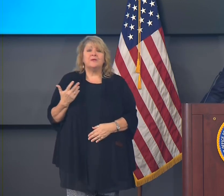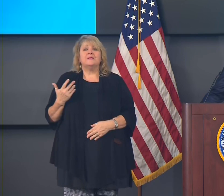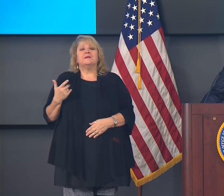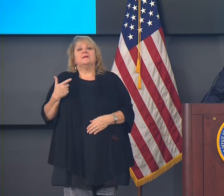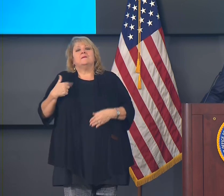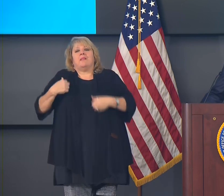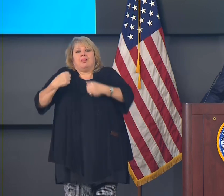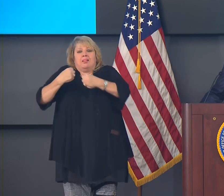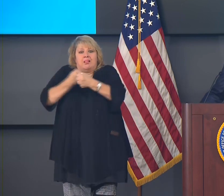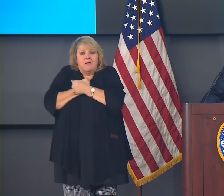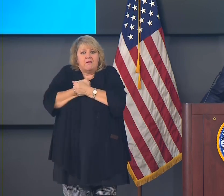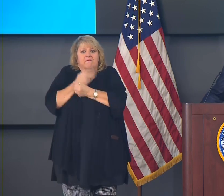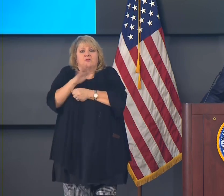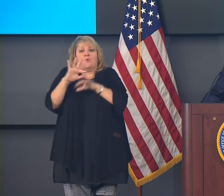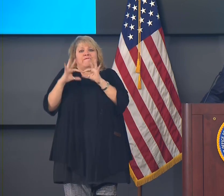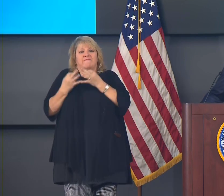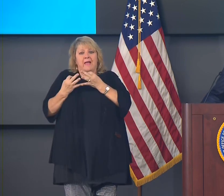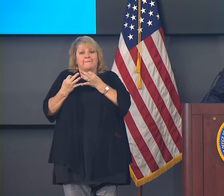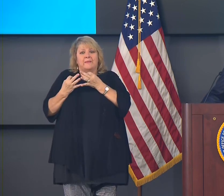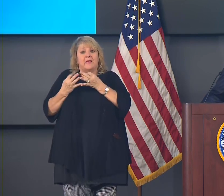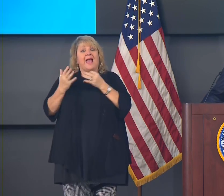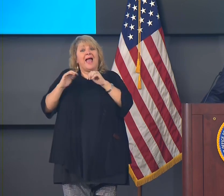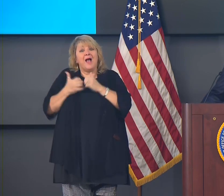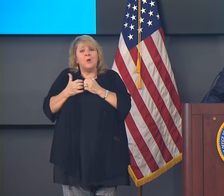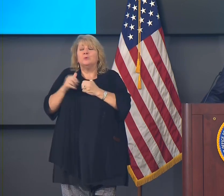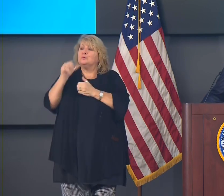you don't expose them to unnecessary risks.